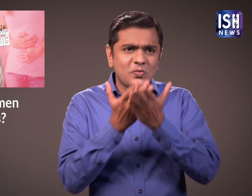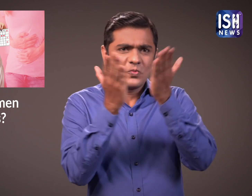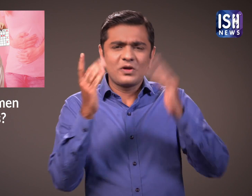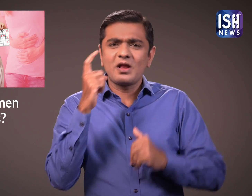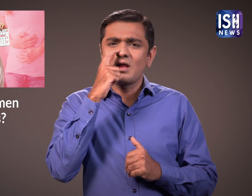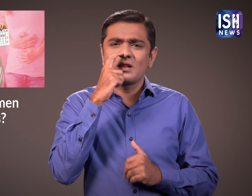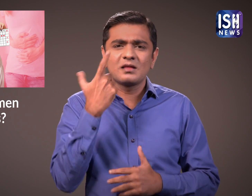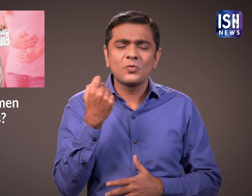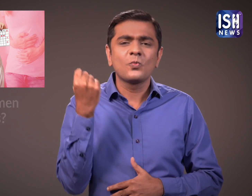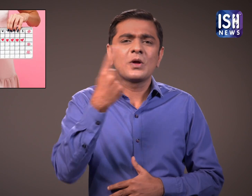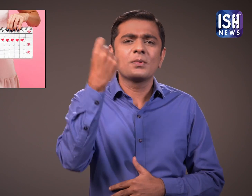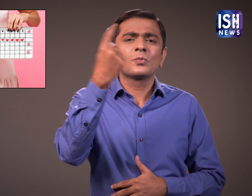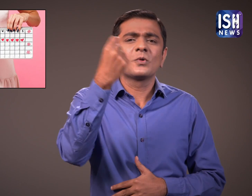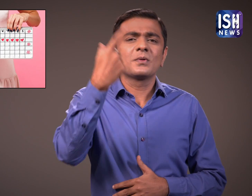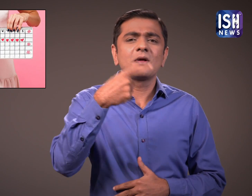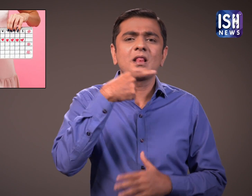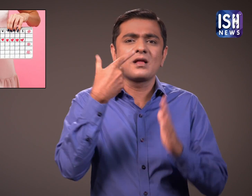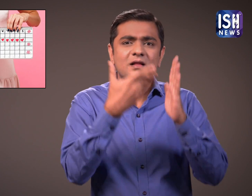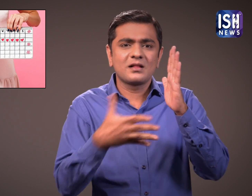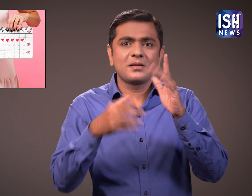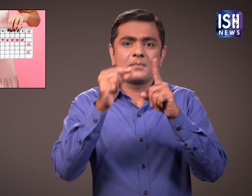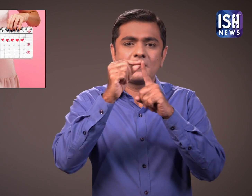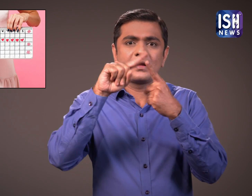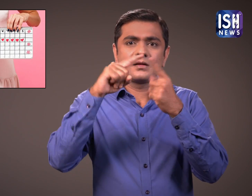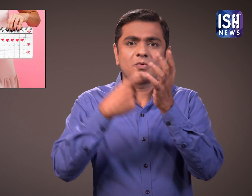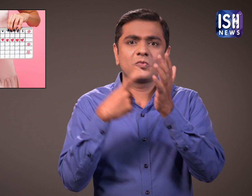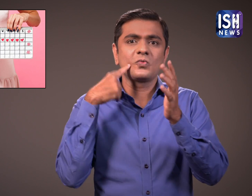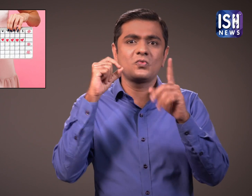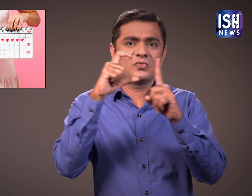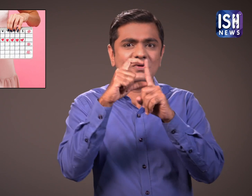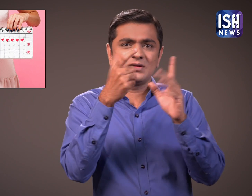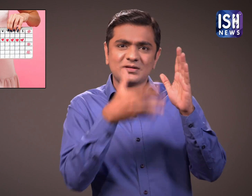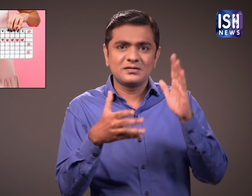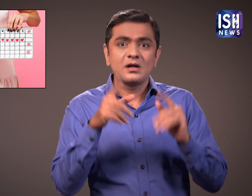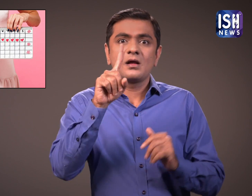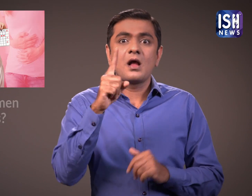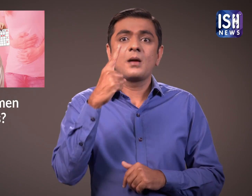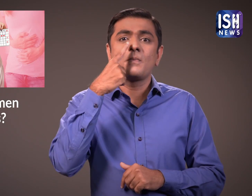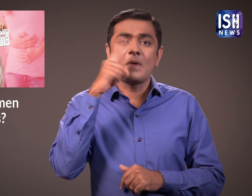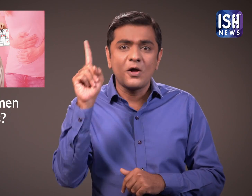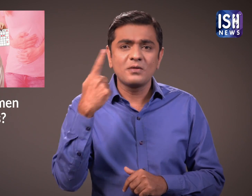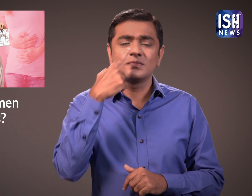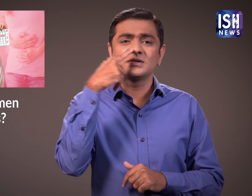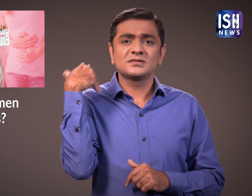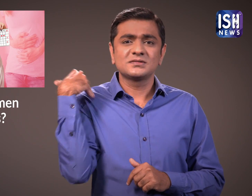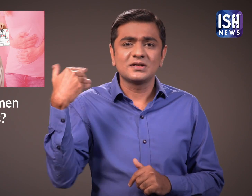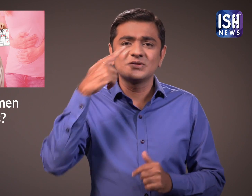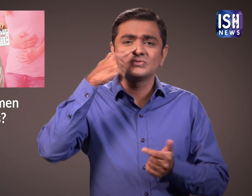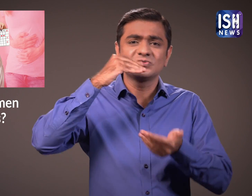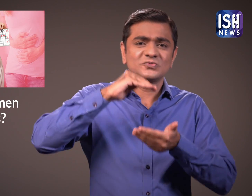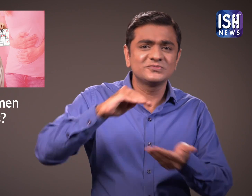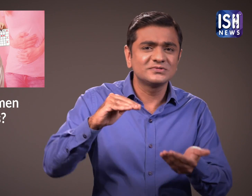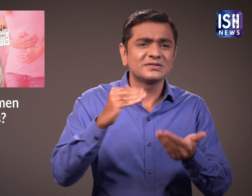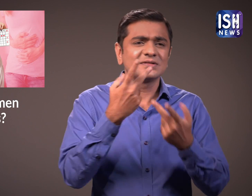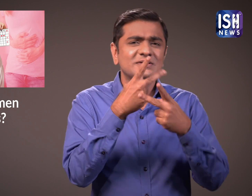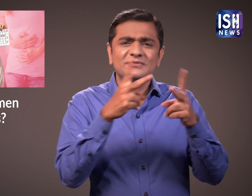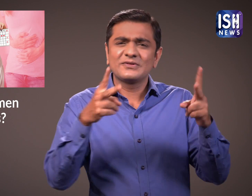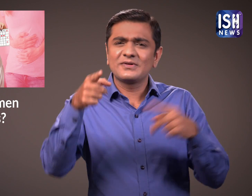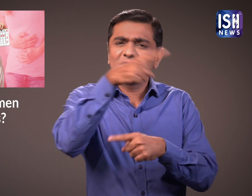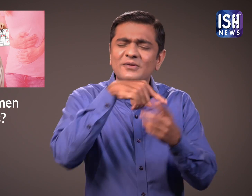A period is a release of blood from a girl's uterus. Women talk among themselves about periods but